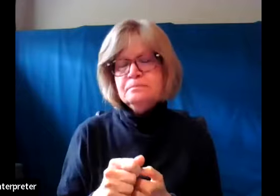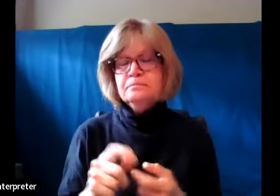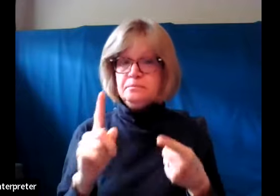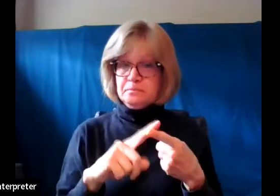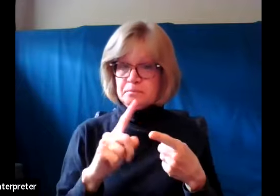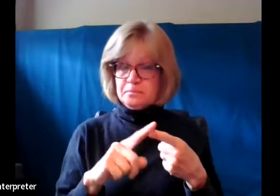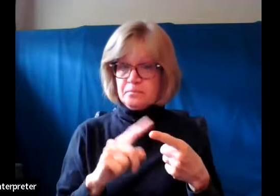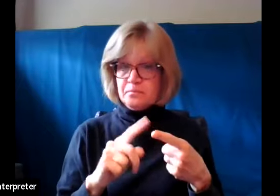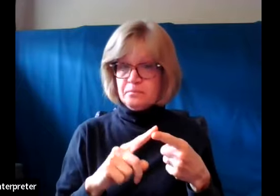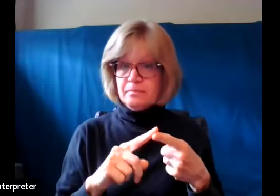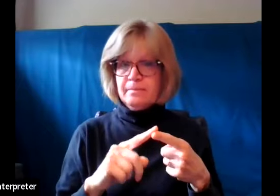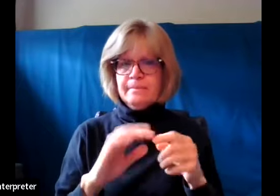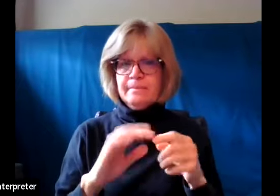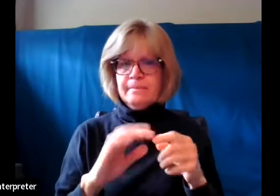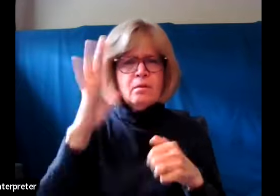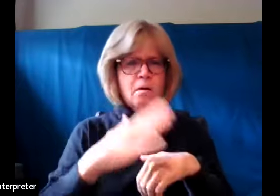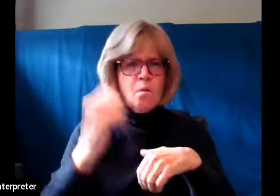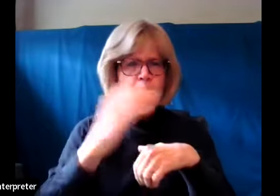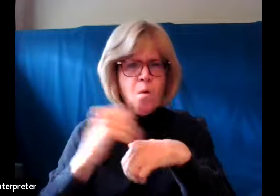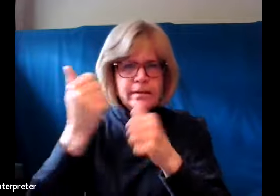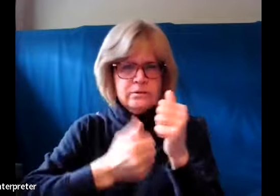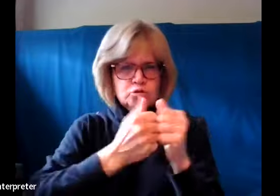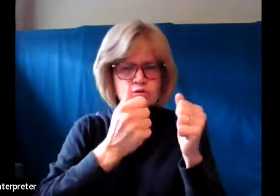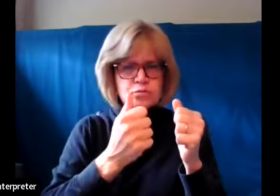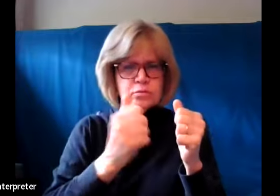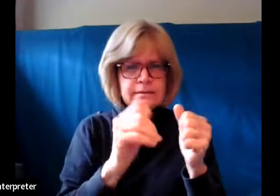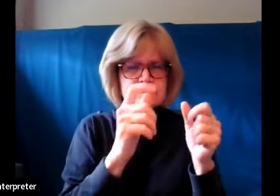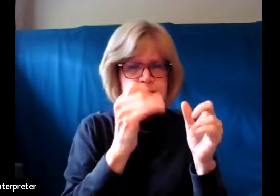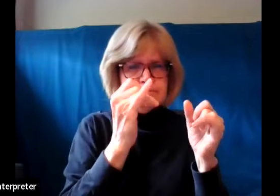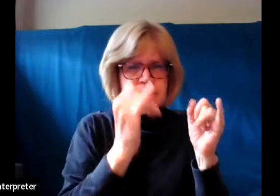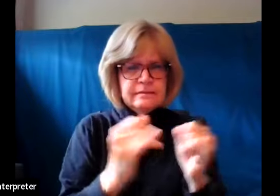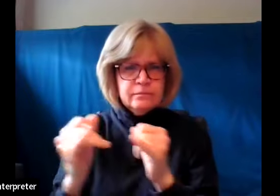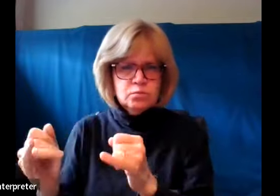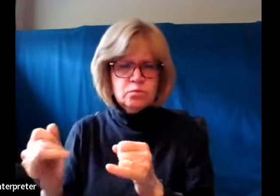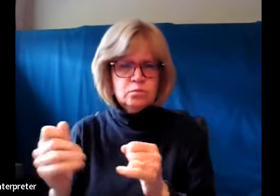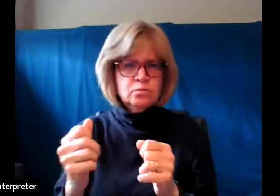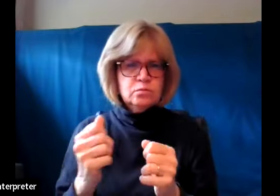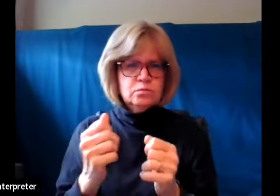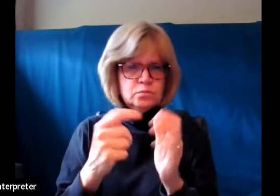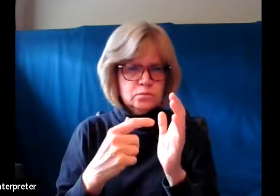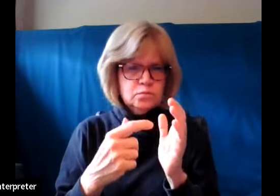how is God calling each of us as individuals to witness to God's love?